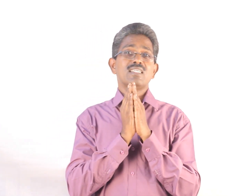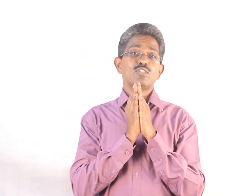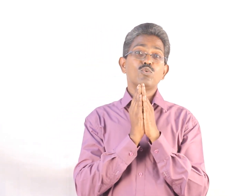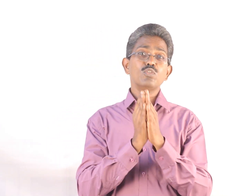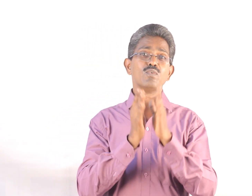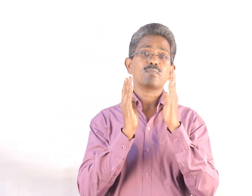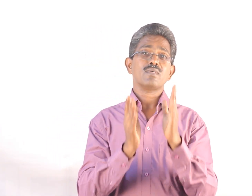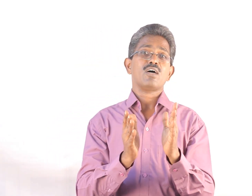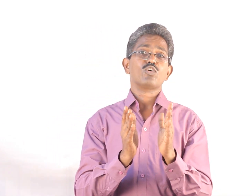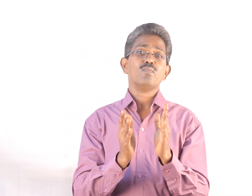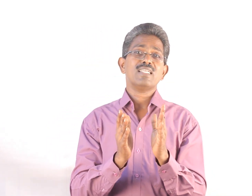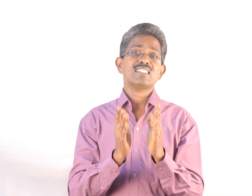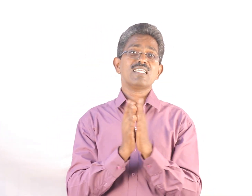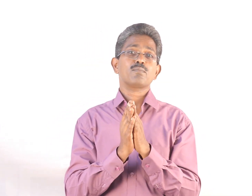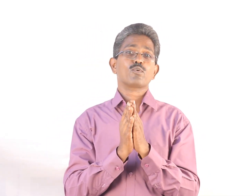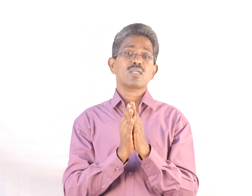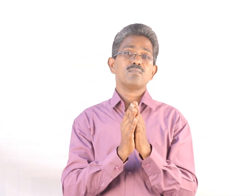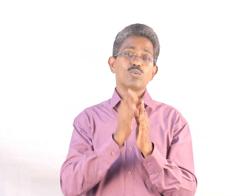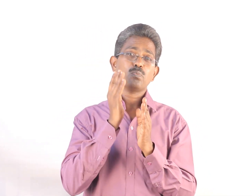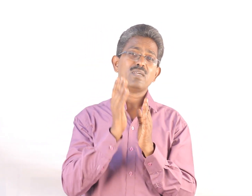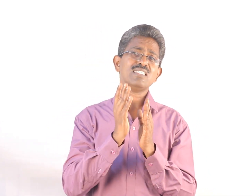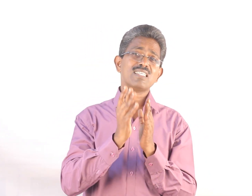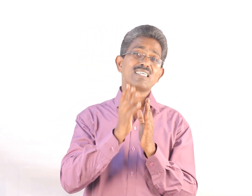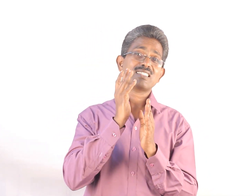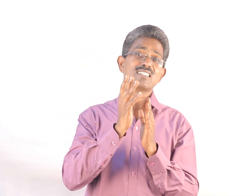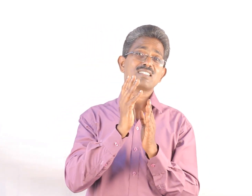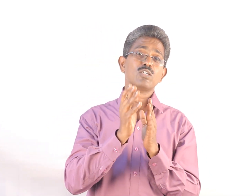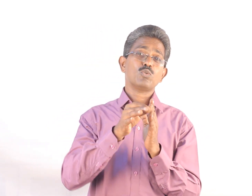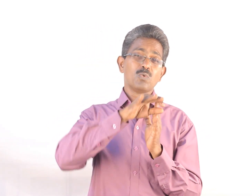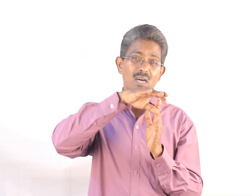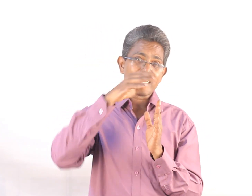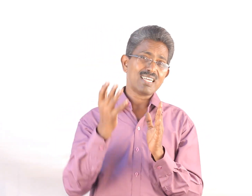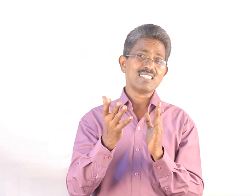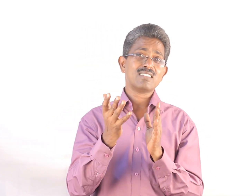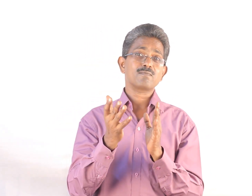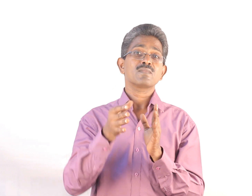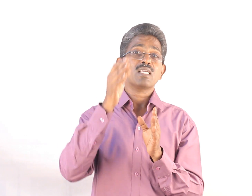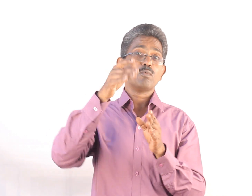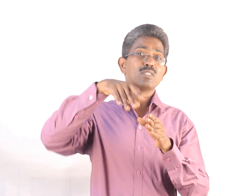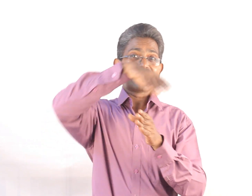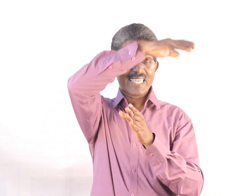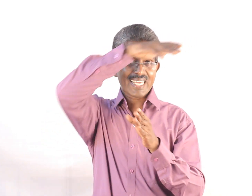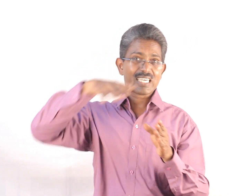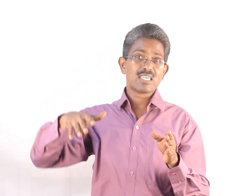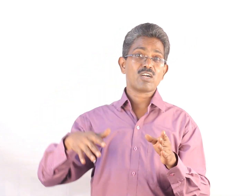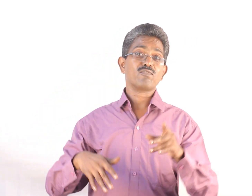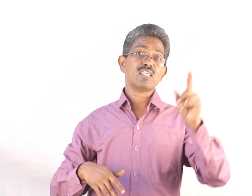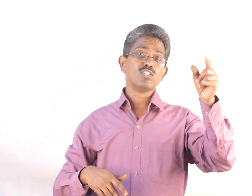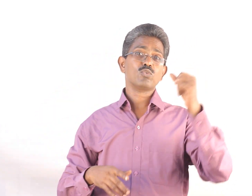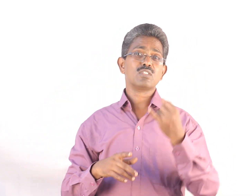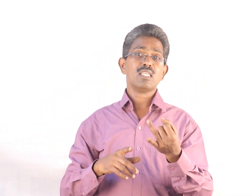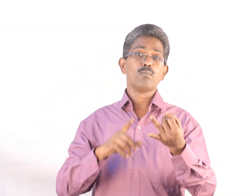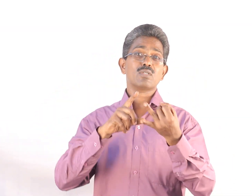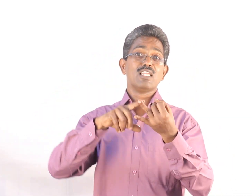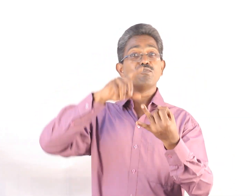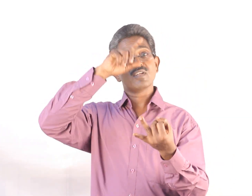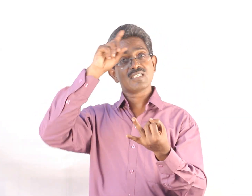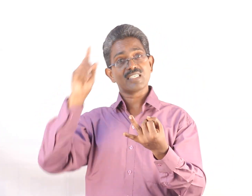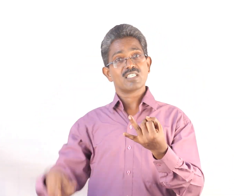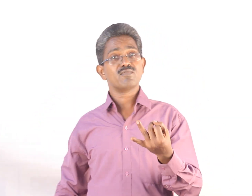choose your automobile engineering program, you please assess to analyze about the track record of the institution, about the infrastructure